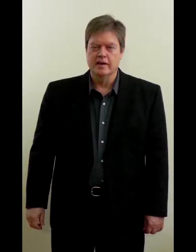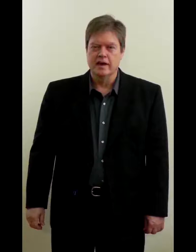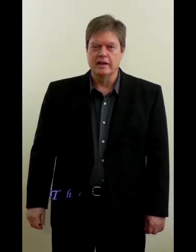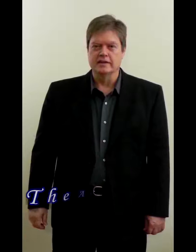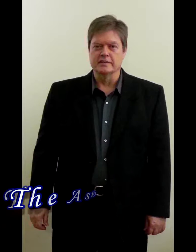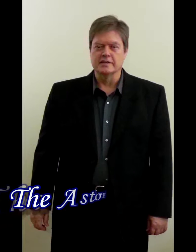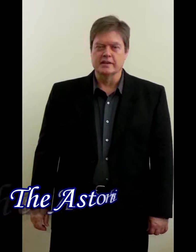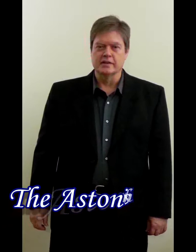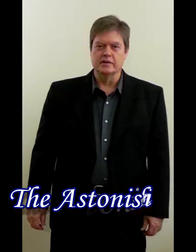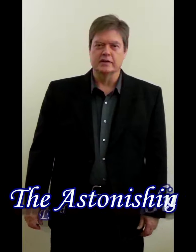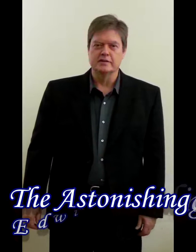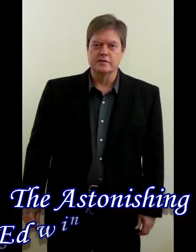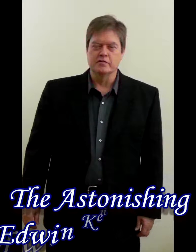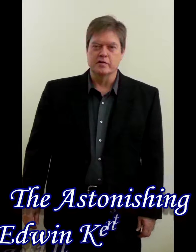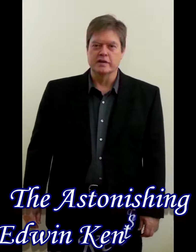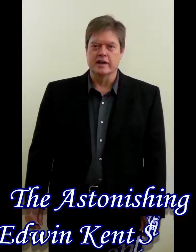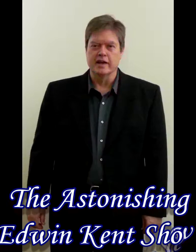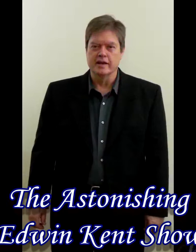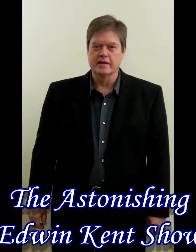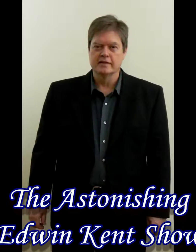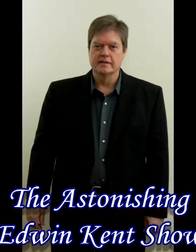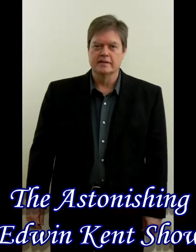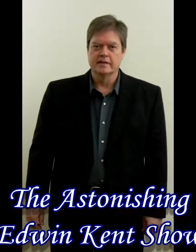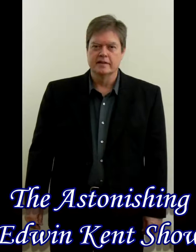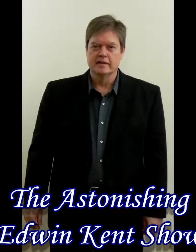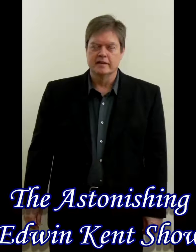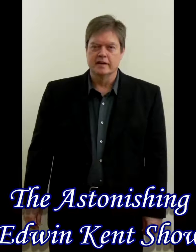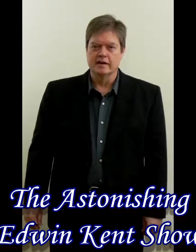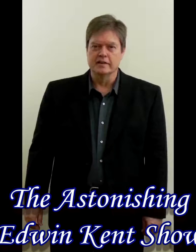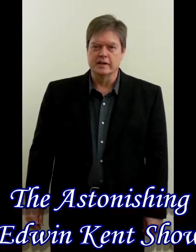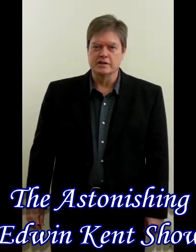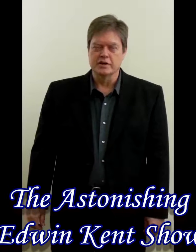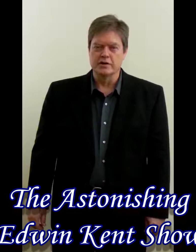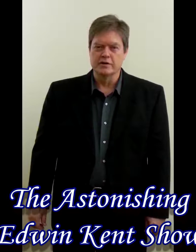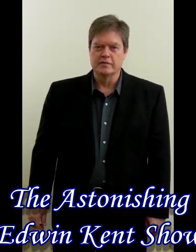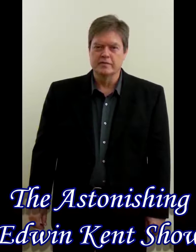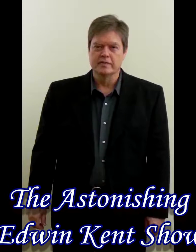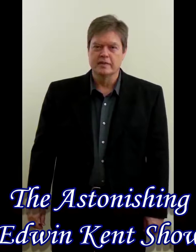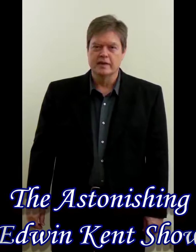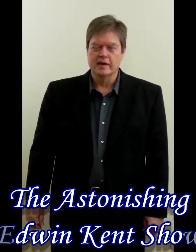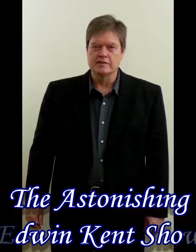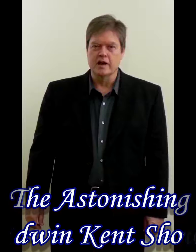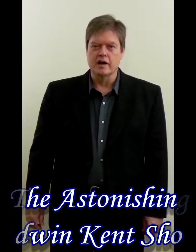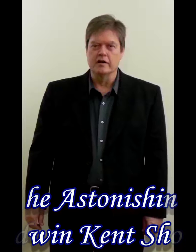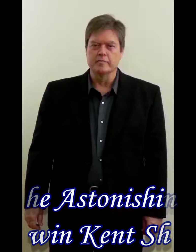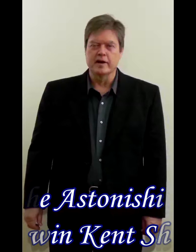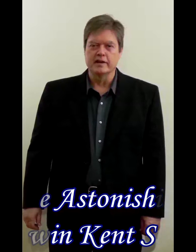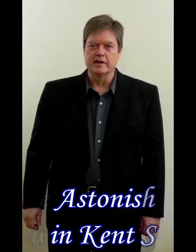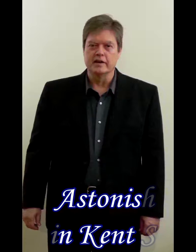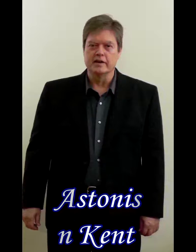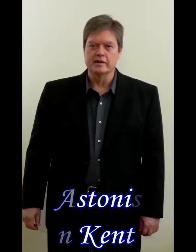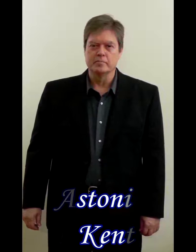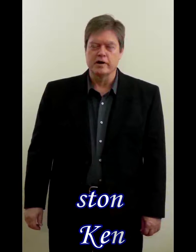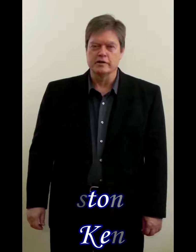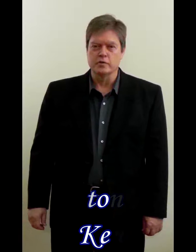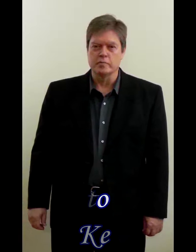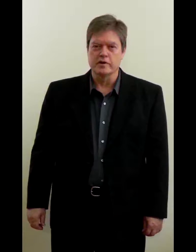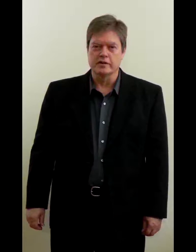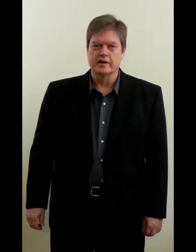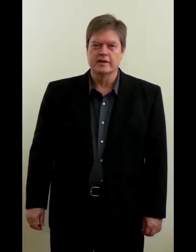I'd like to sing a little tune for today, on today's show. It's in honor of my dear, part of the sweet mother,